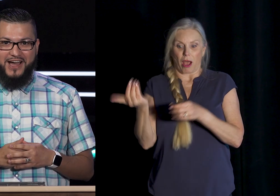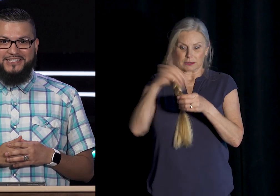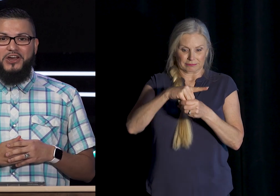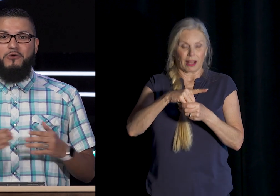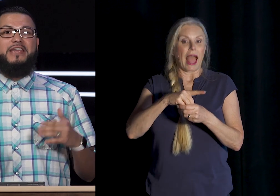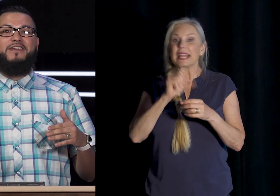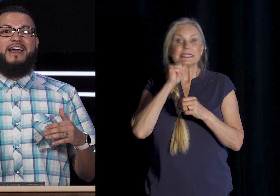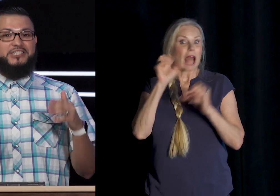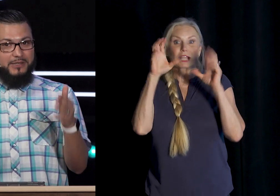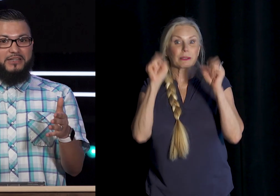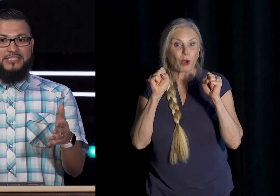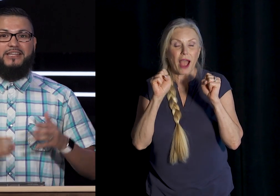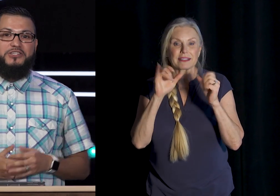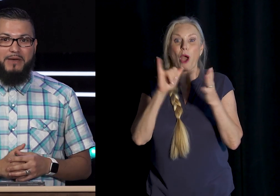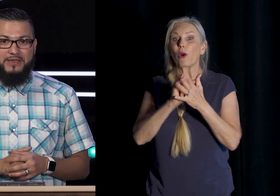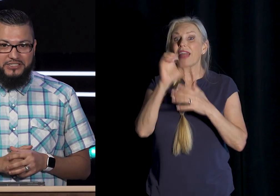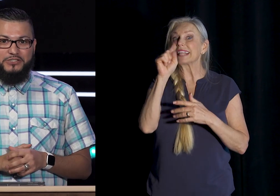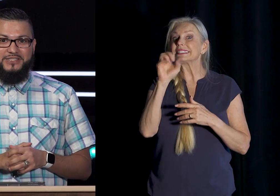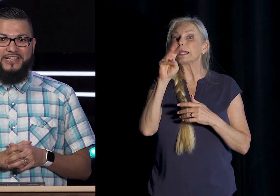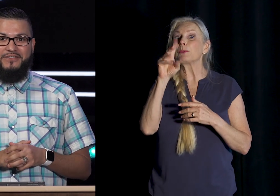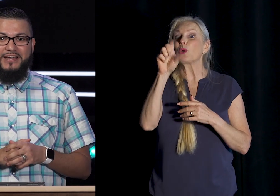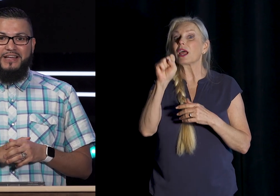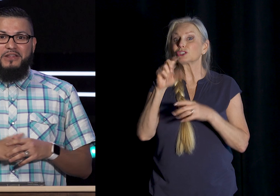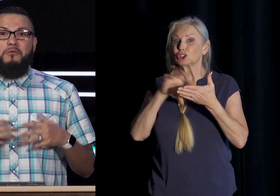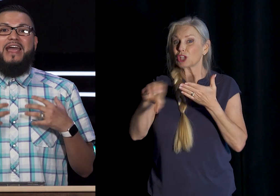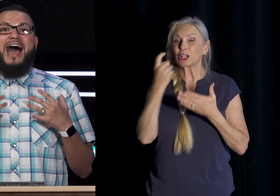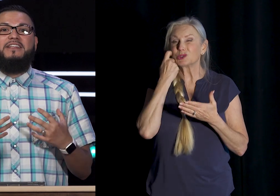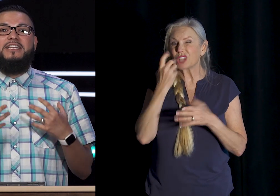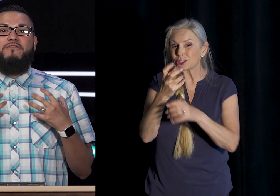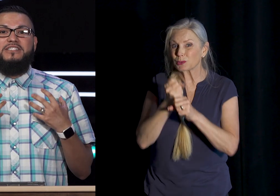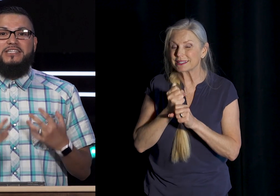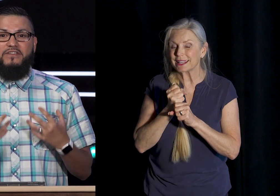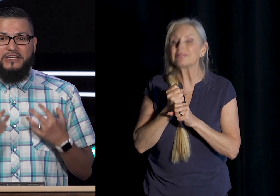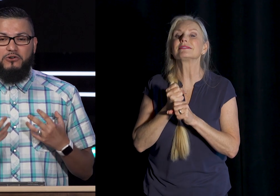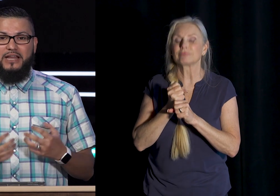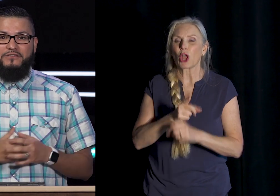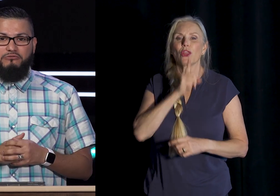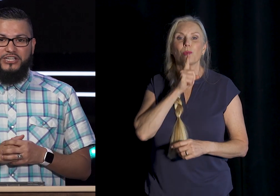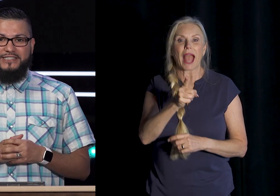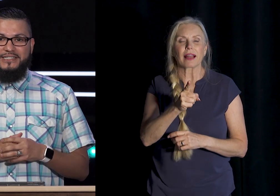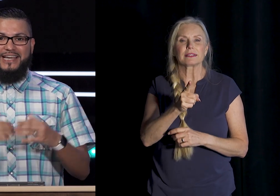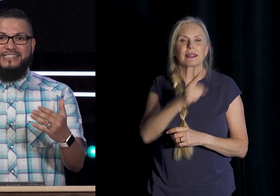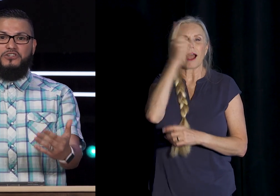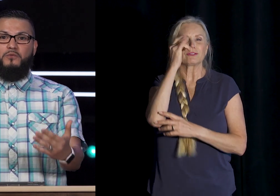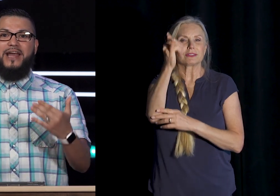Or even that stimulus check That you maybe Had just received The reality of receiving Eternal life through Jesus Is a direct